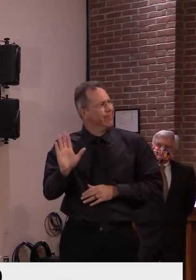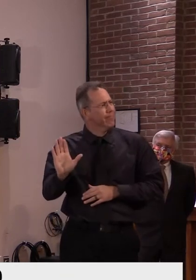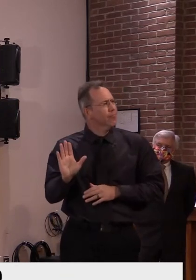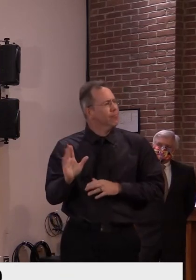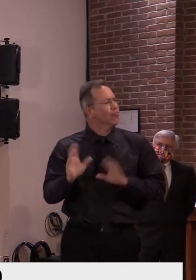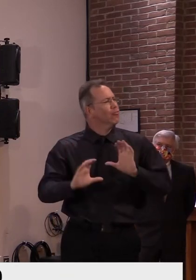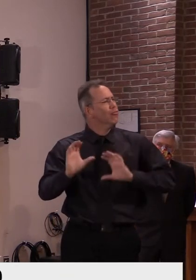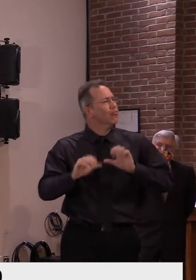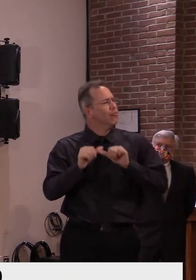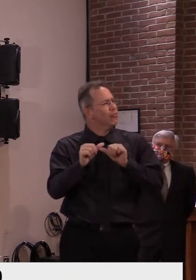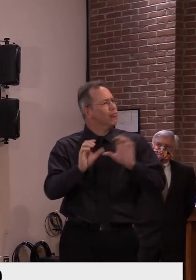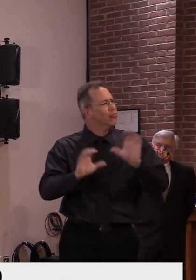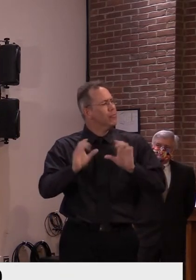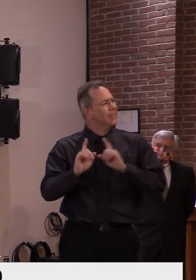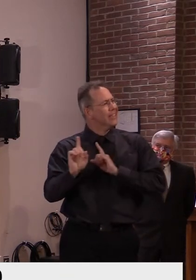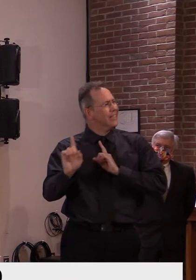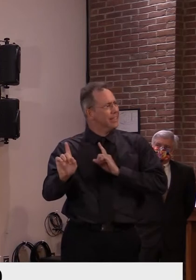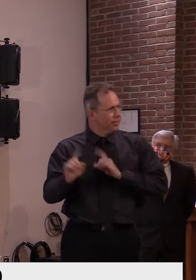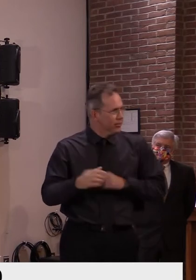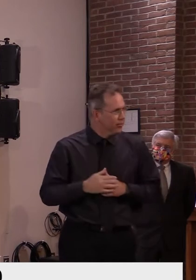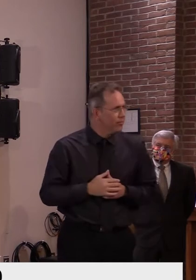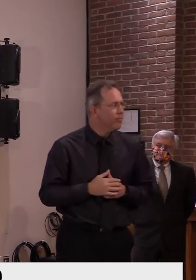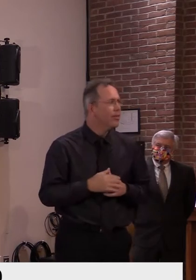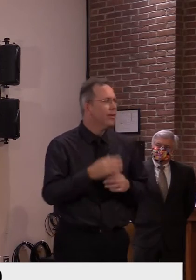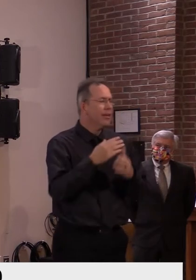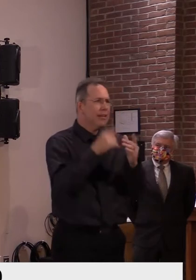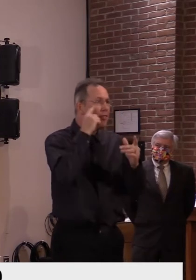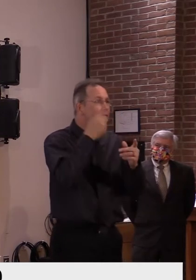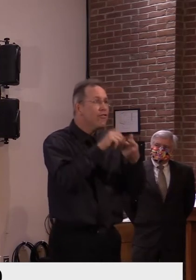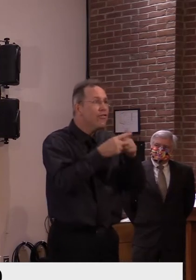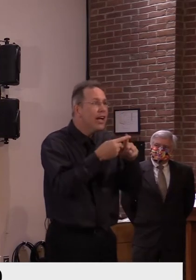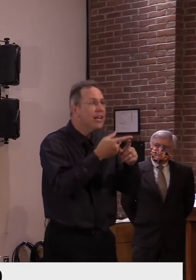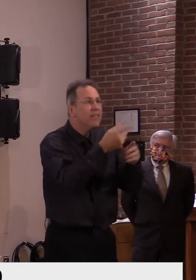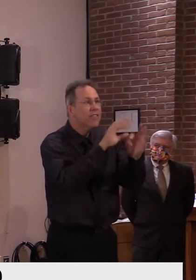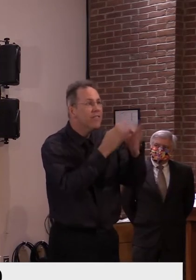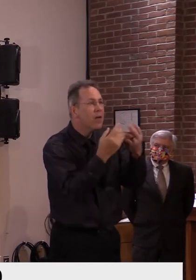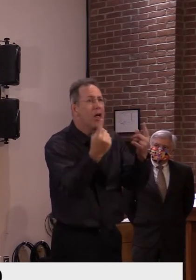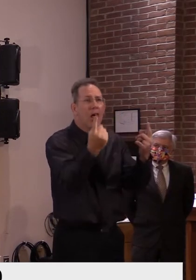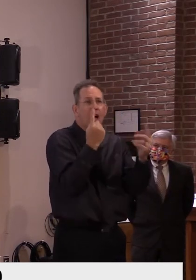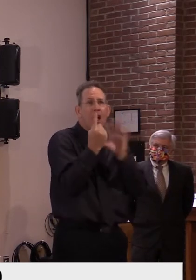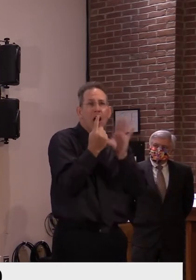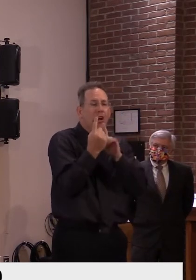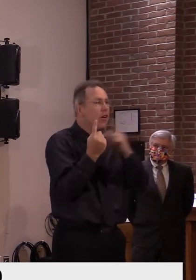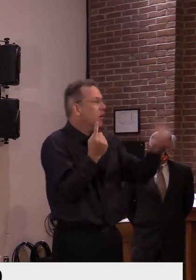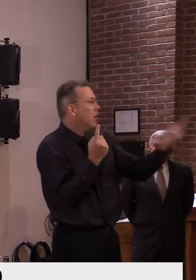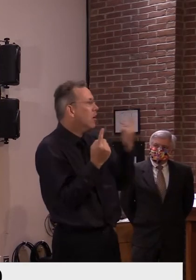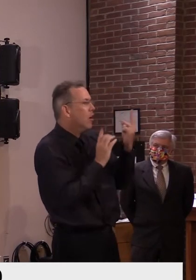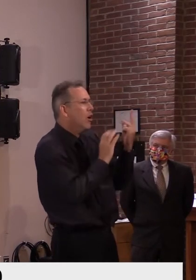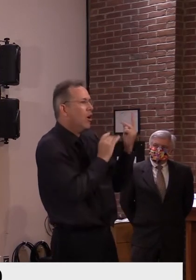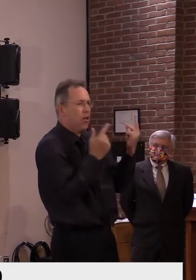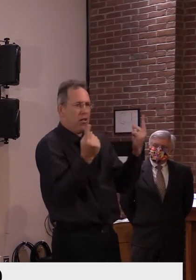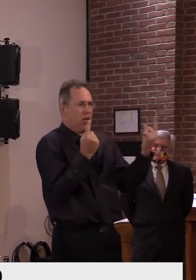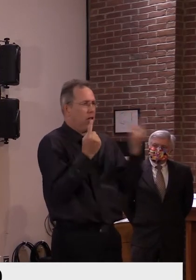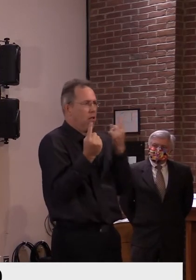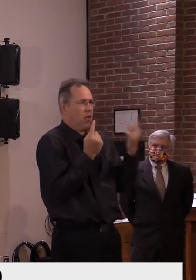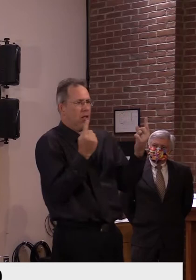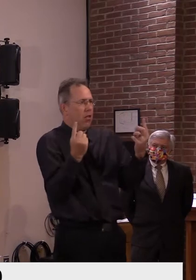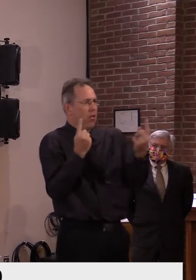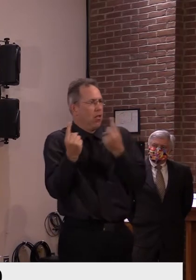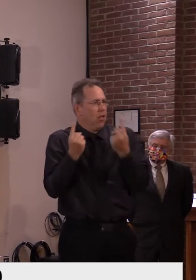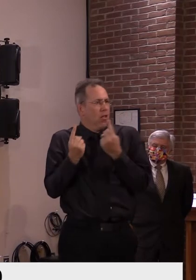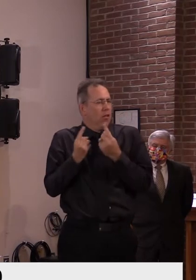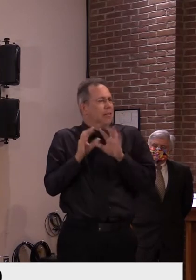frequency, we should take our own pulse and understand that that's an important thing that we've recognized. And again,